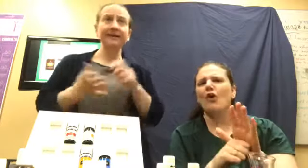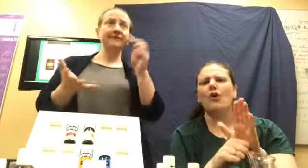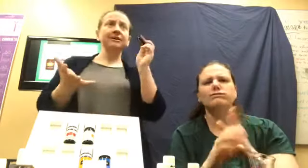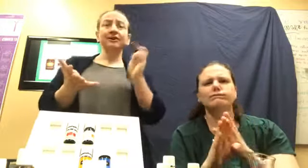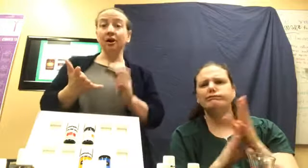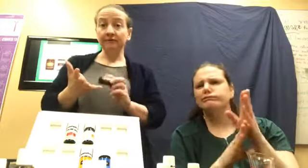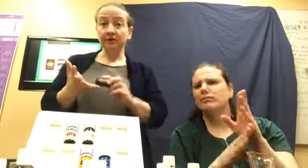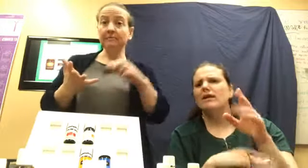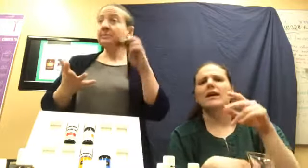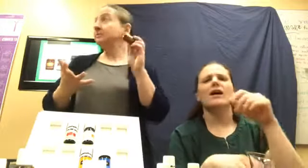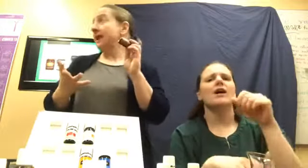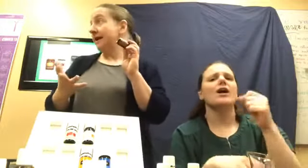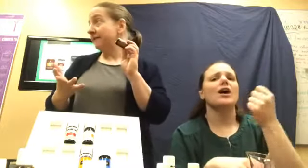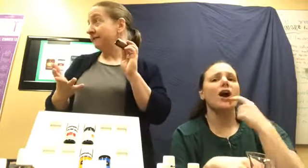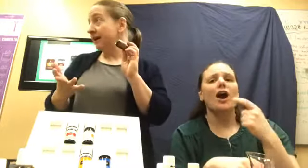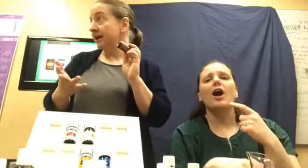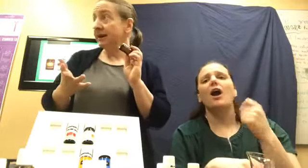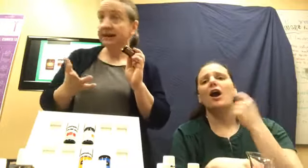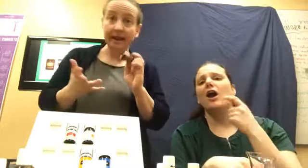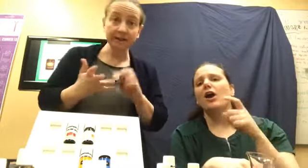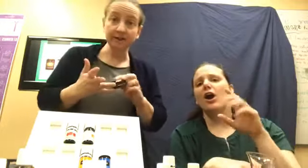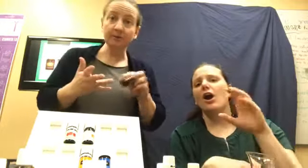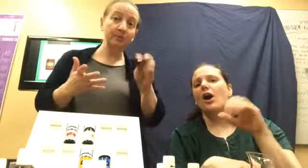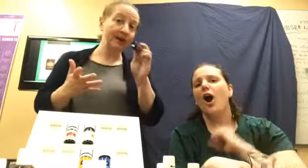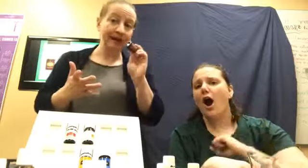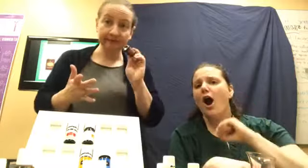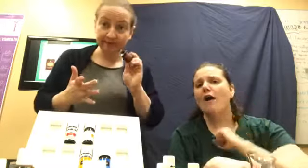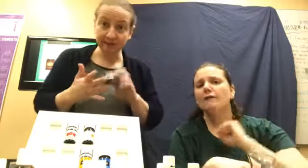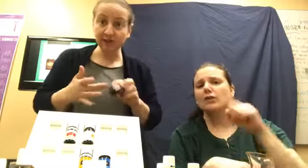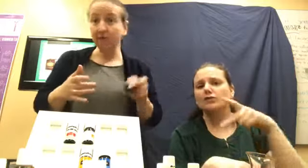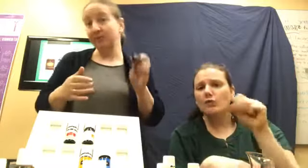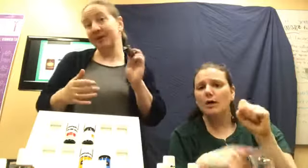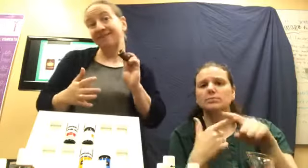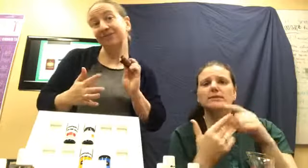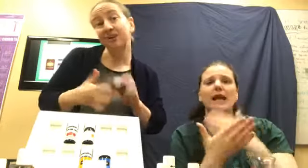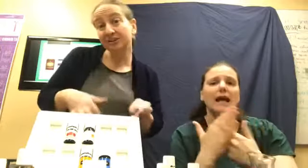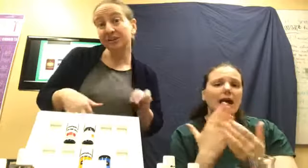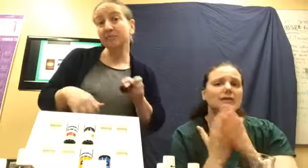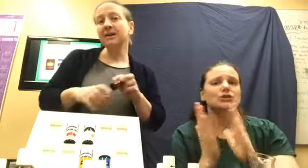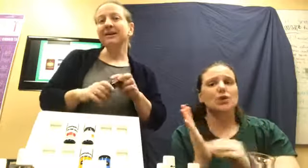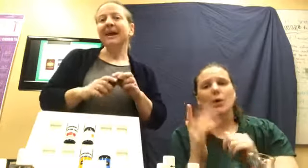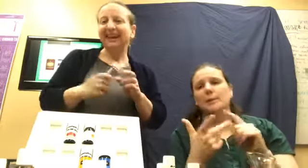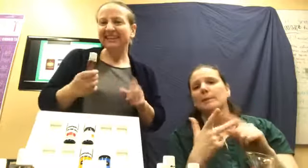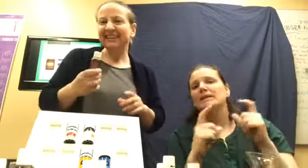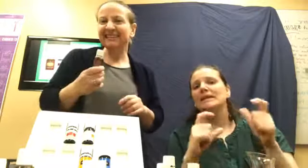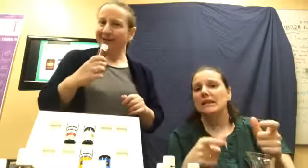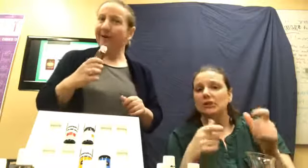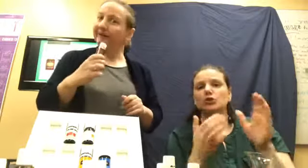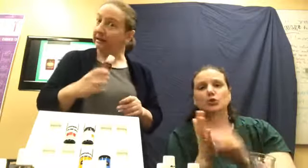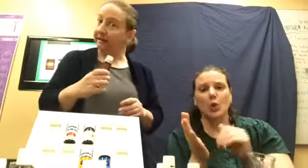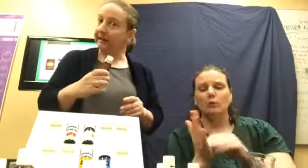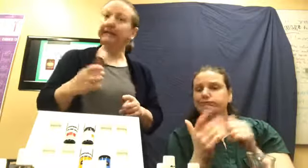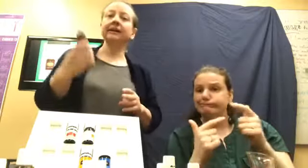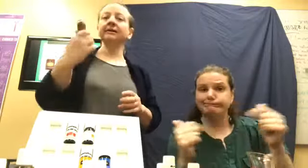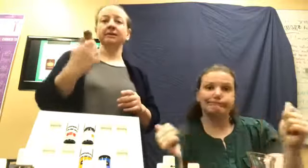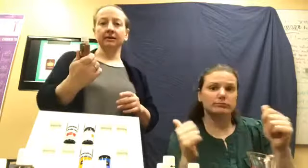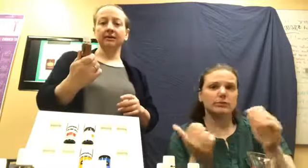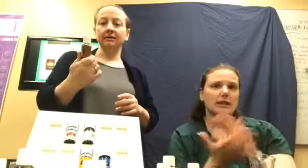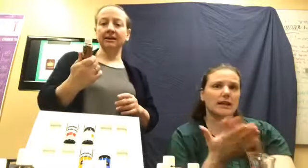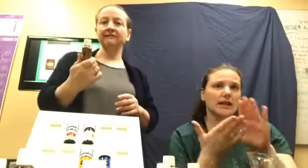have cough drops. We have a hand soap. We have dish soap. We have laundry soap, anything that you want. Clean. Thieves.